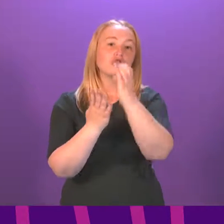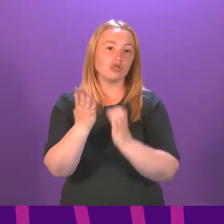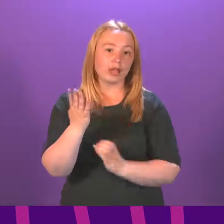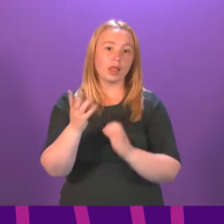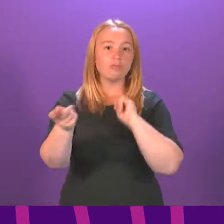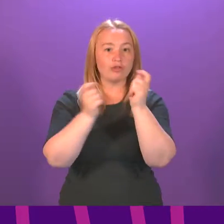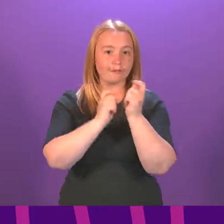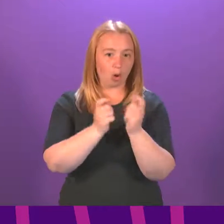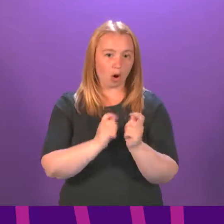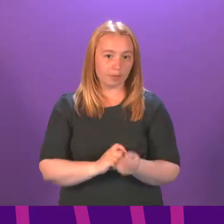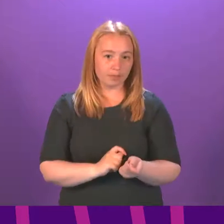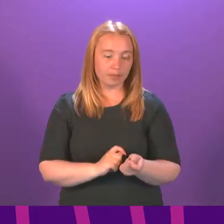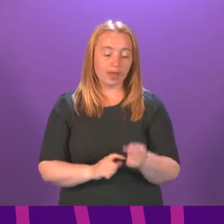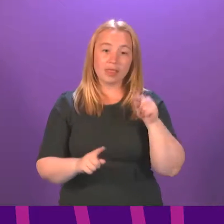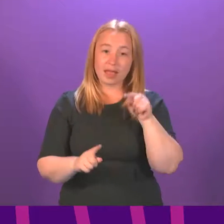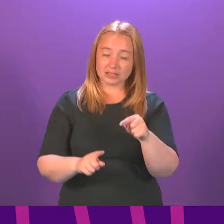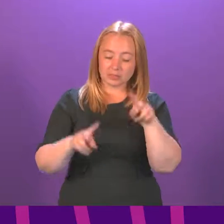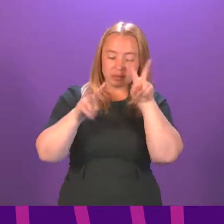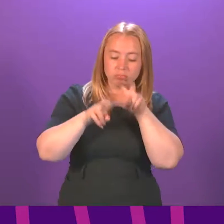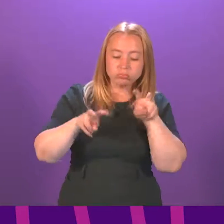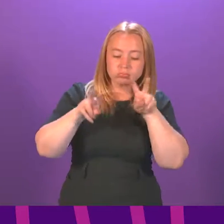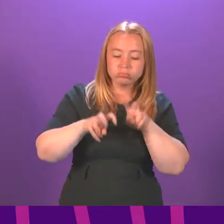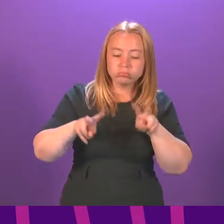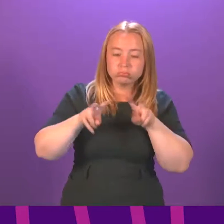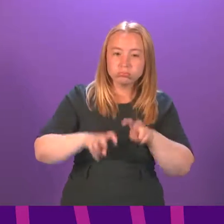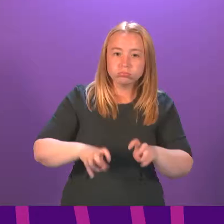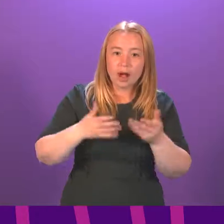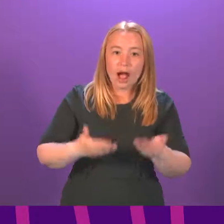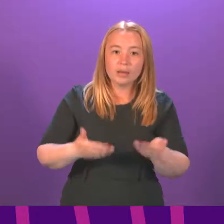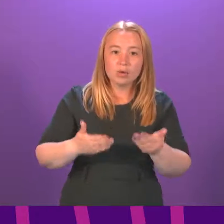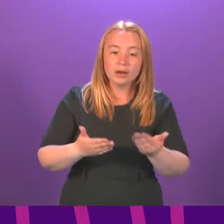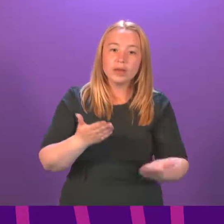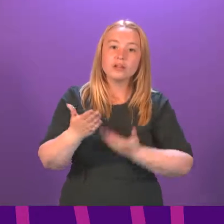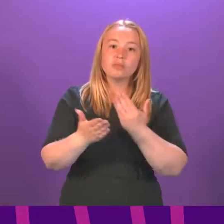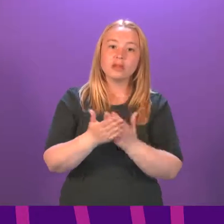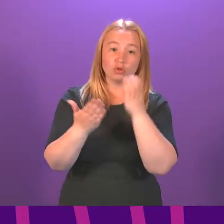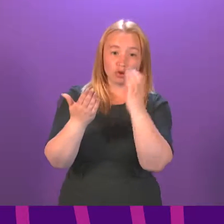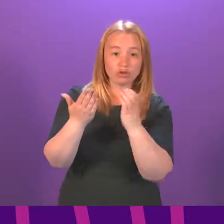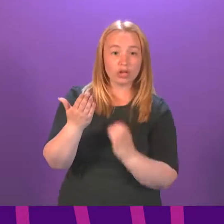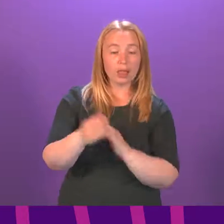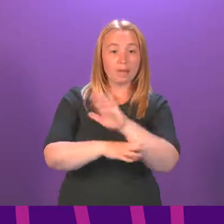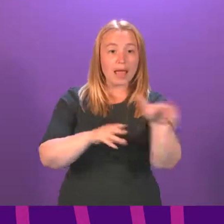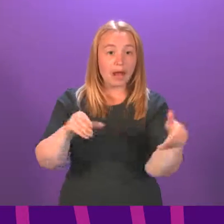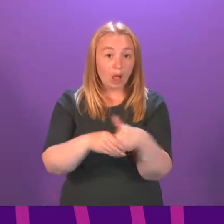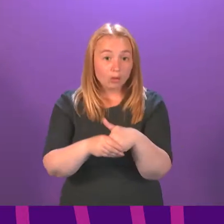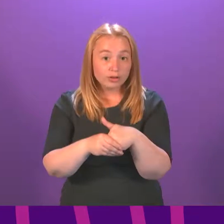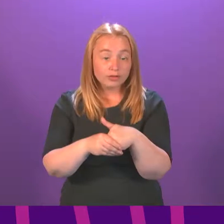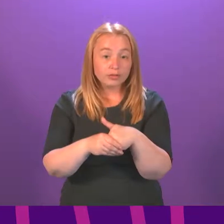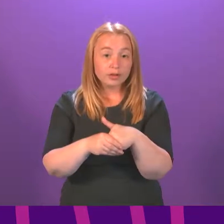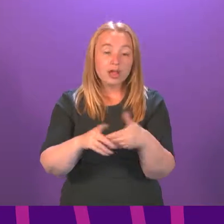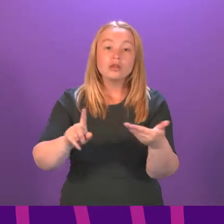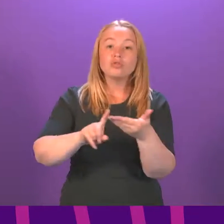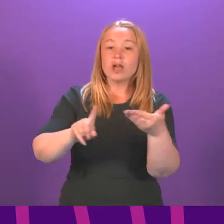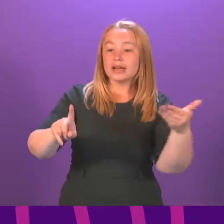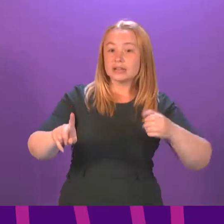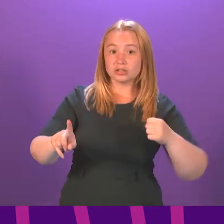reform. And that is being looked at very, very closely to ensure that the curriculum is inclusive, that it recognises, for example,